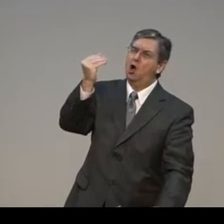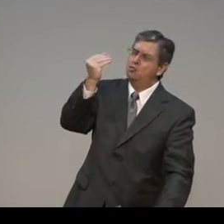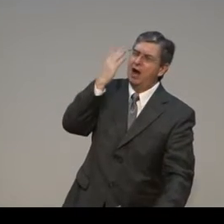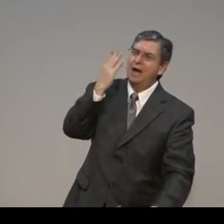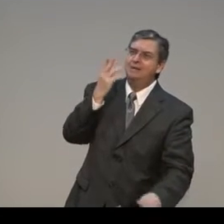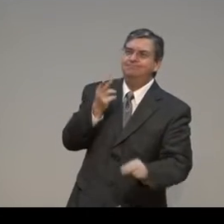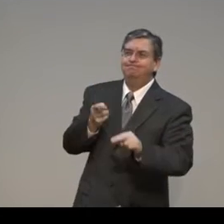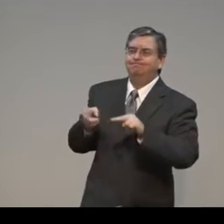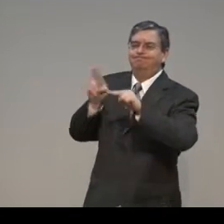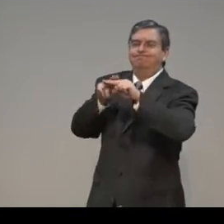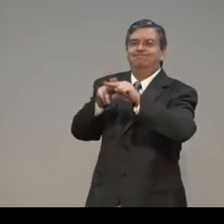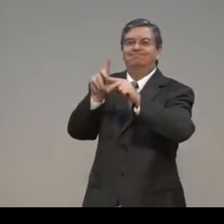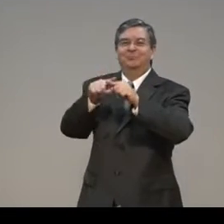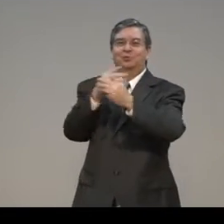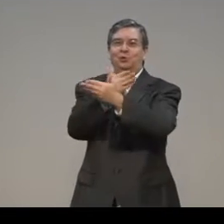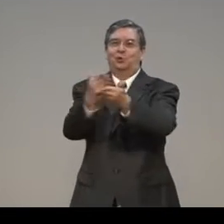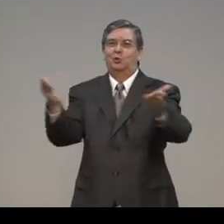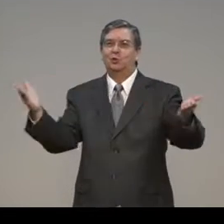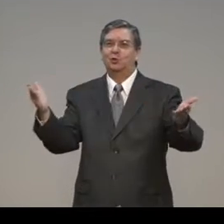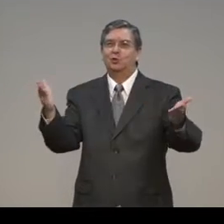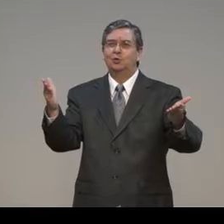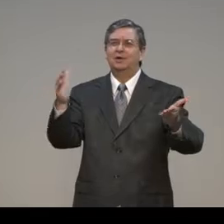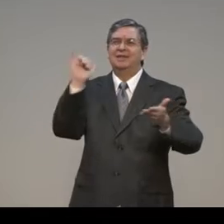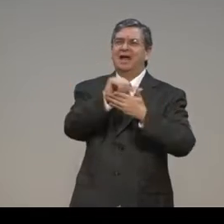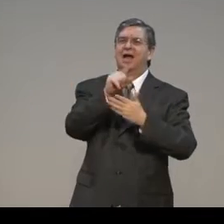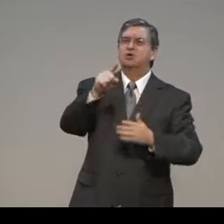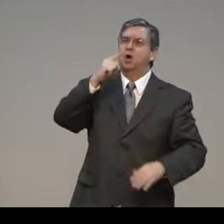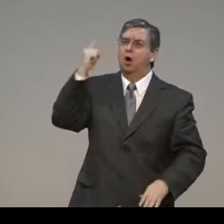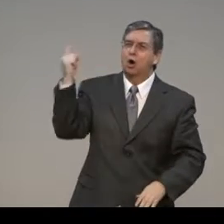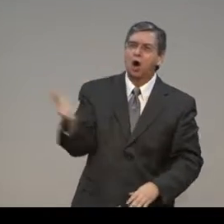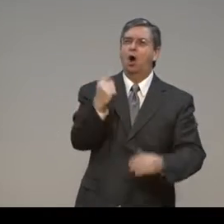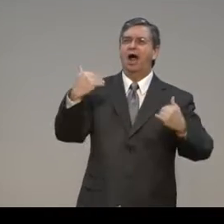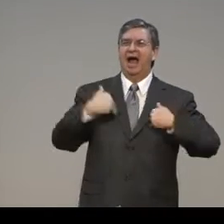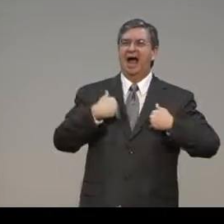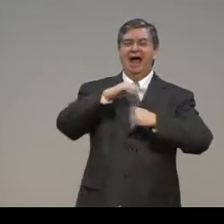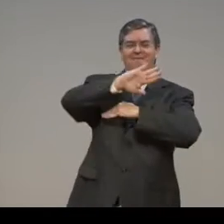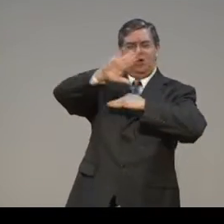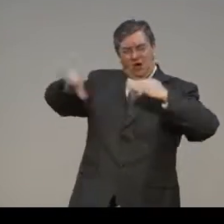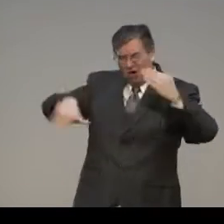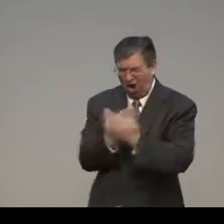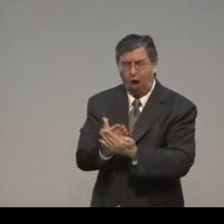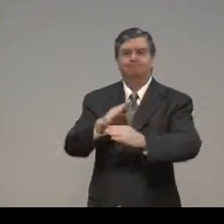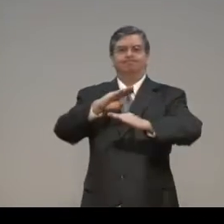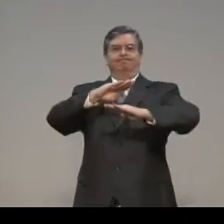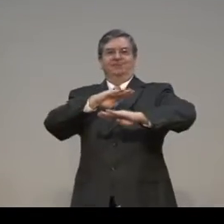grace bound for you, that ye always, having all